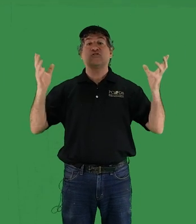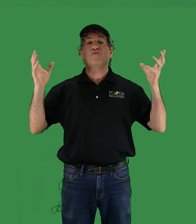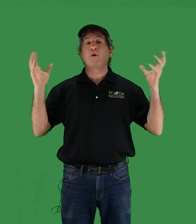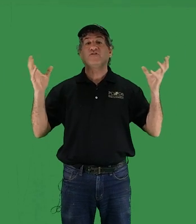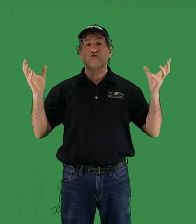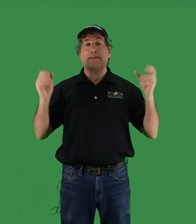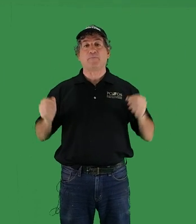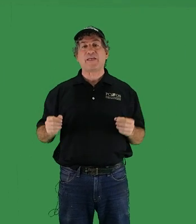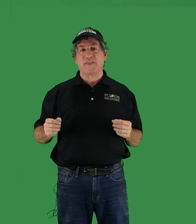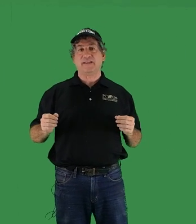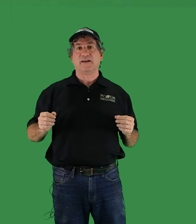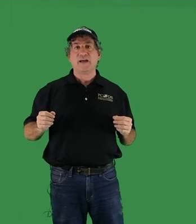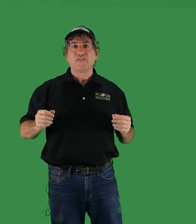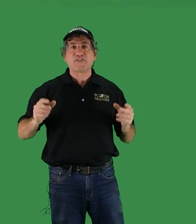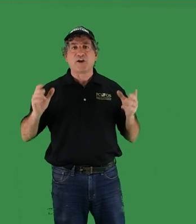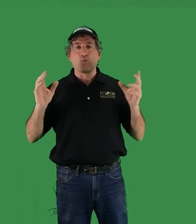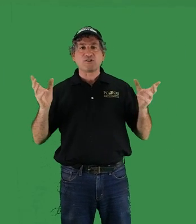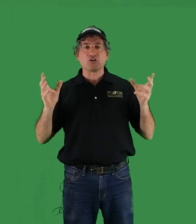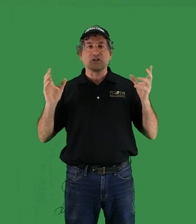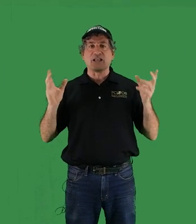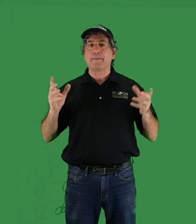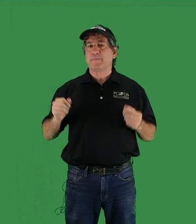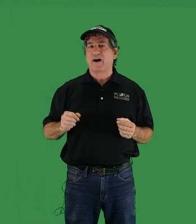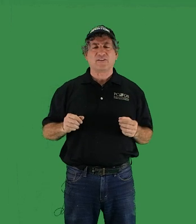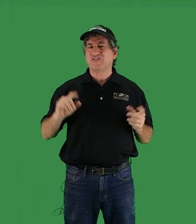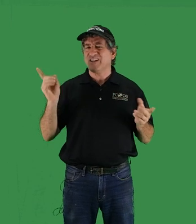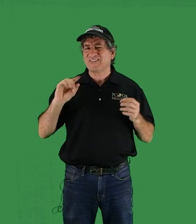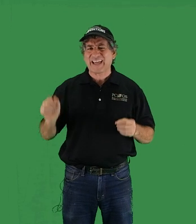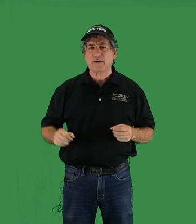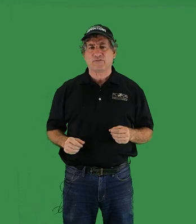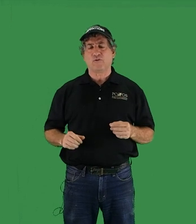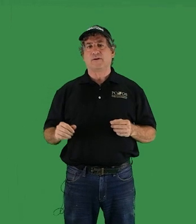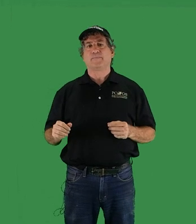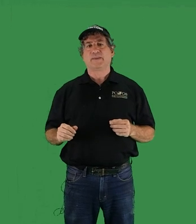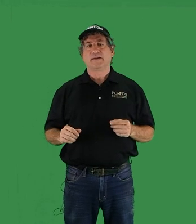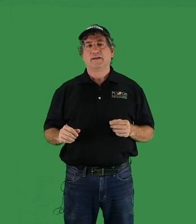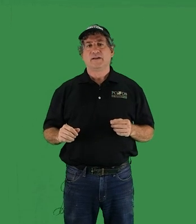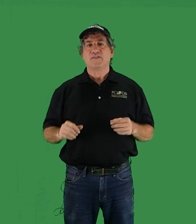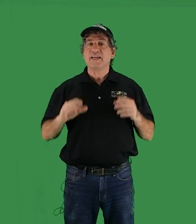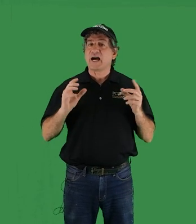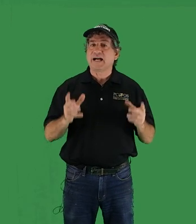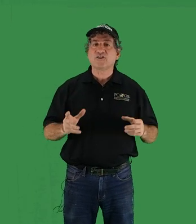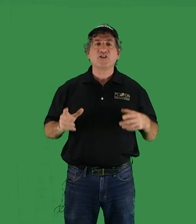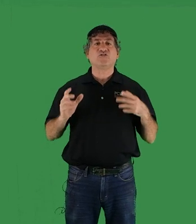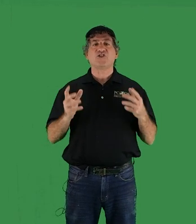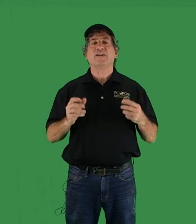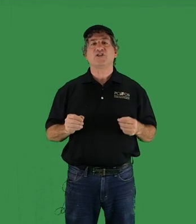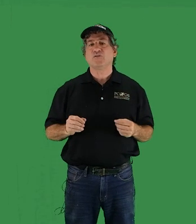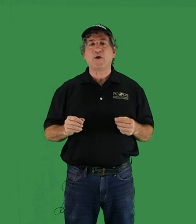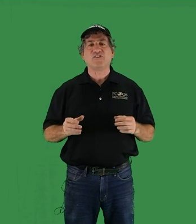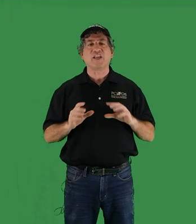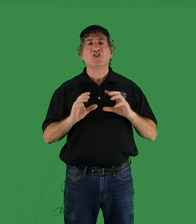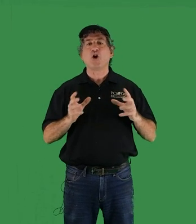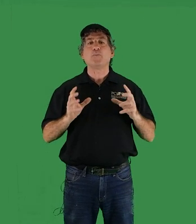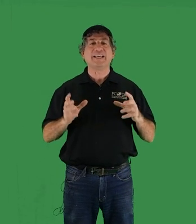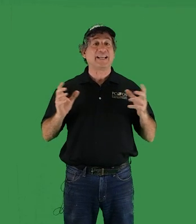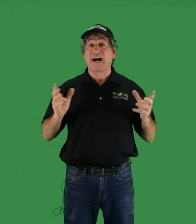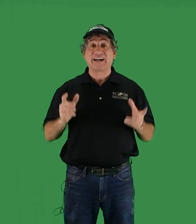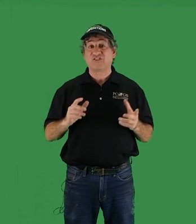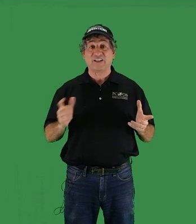of once-trapped methane that the original climate models didn't account for. The ecology is changing in ways that nobody can honestly